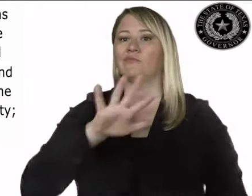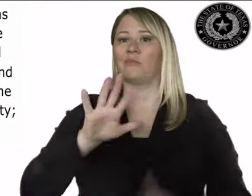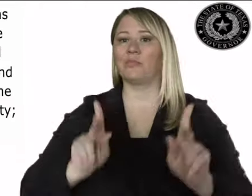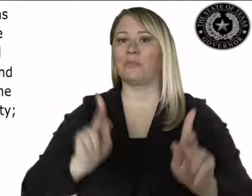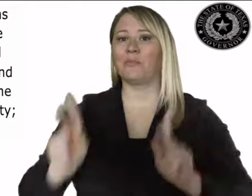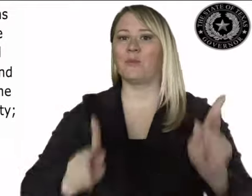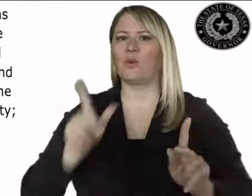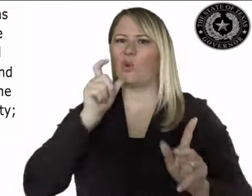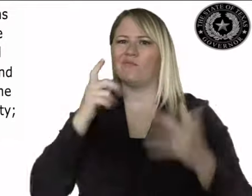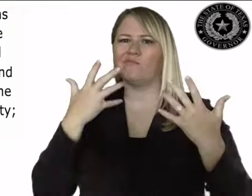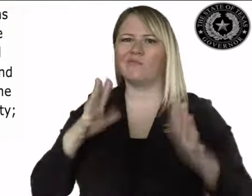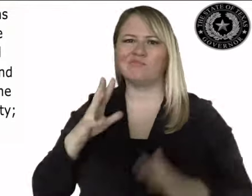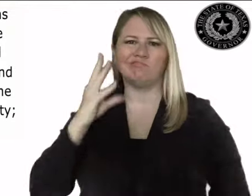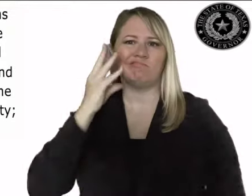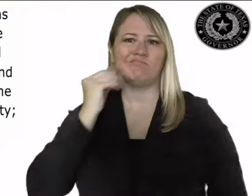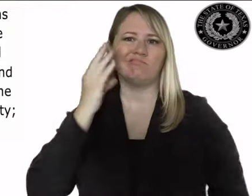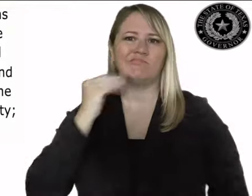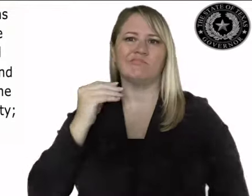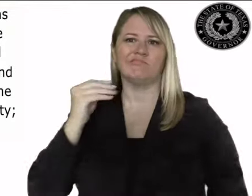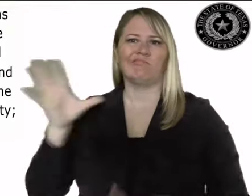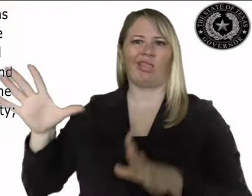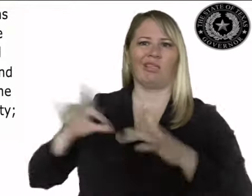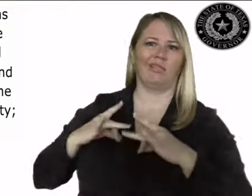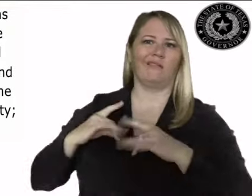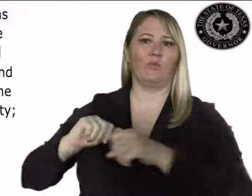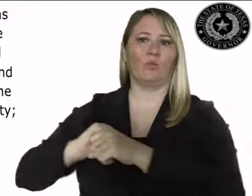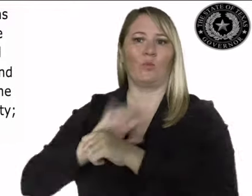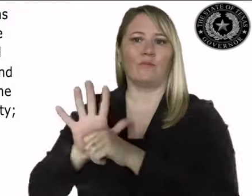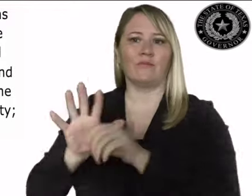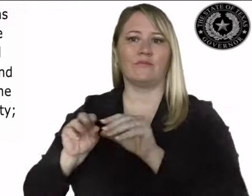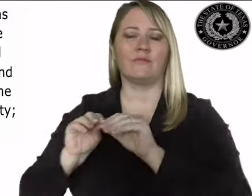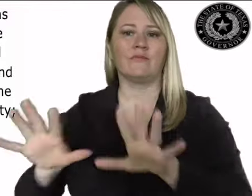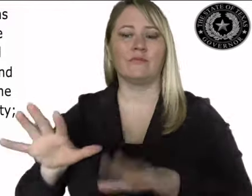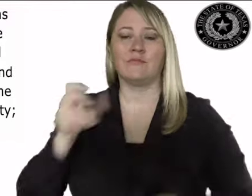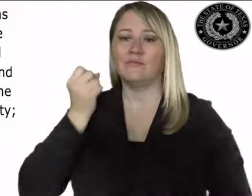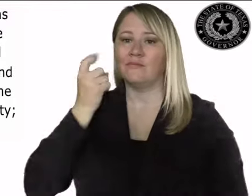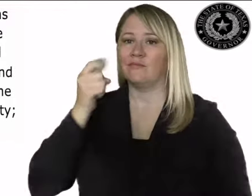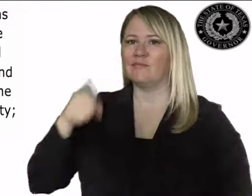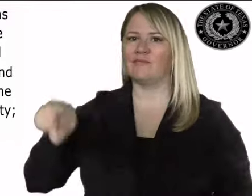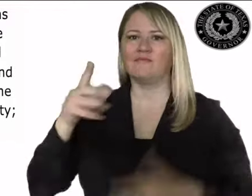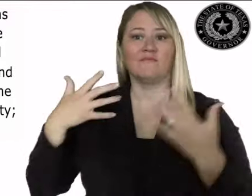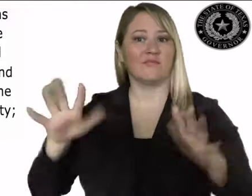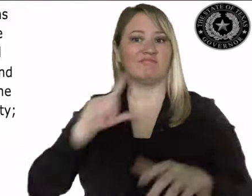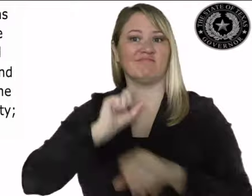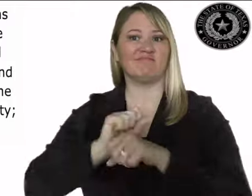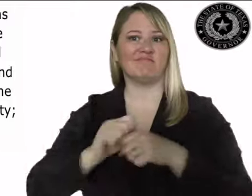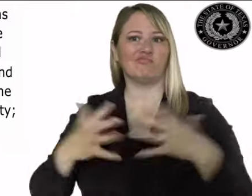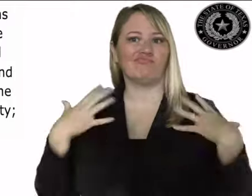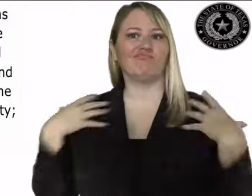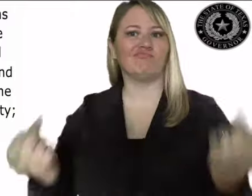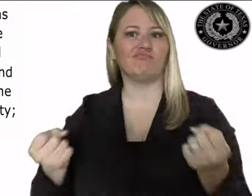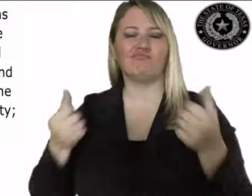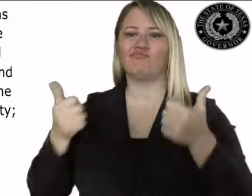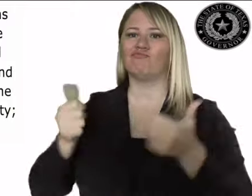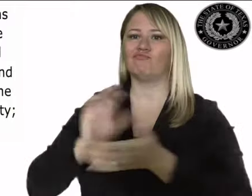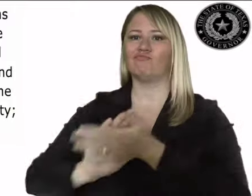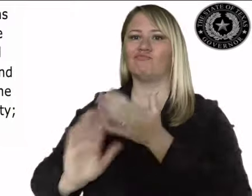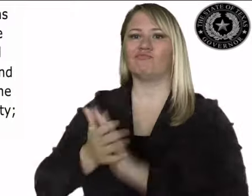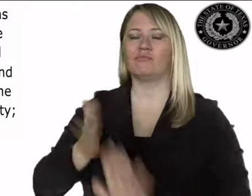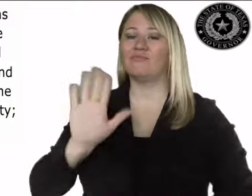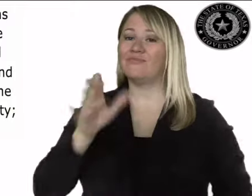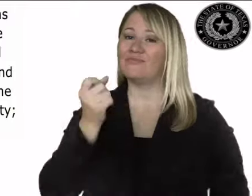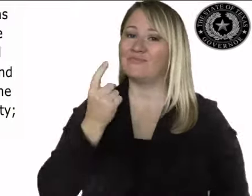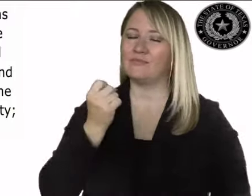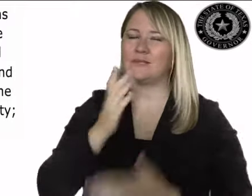Whereas, millions more Texans have already recovered from COVID-19, and thus acquired some degree of